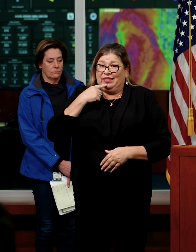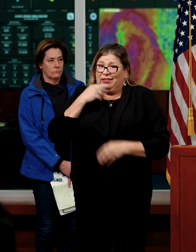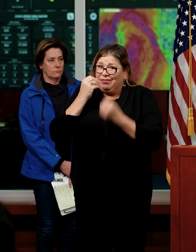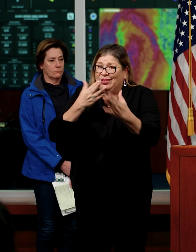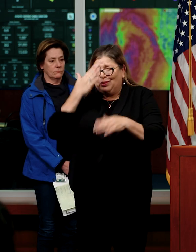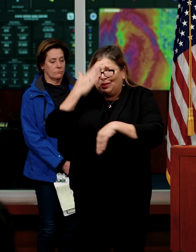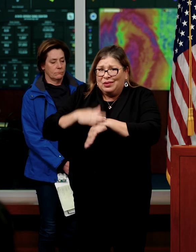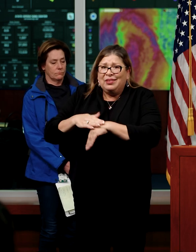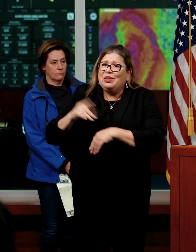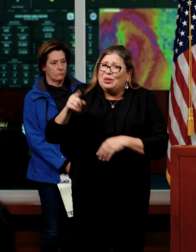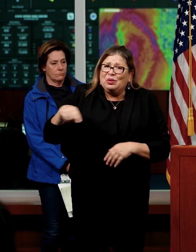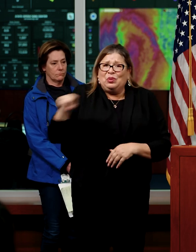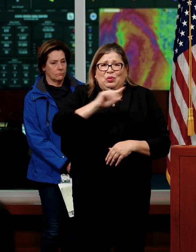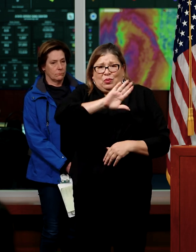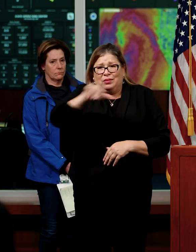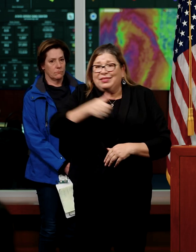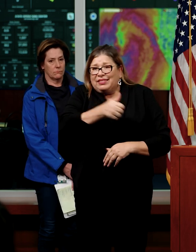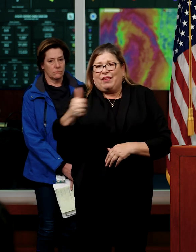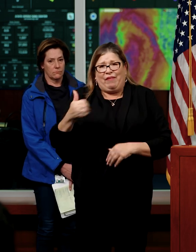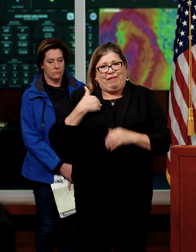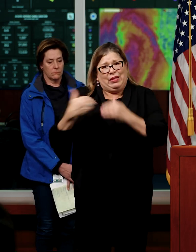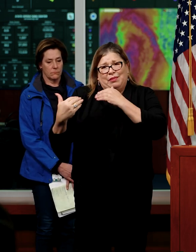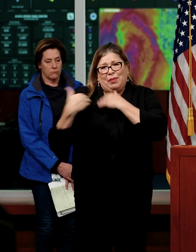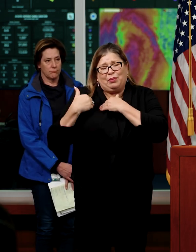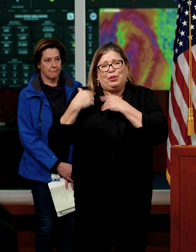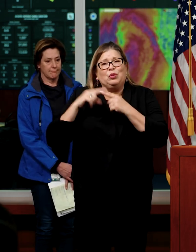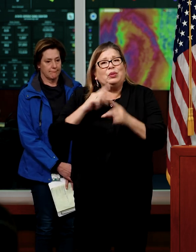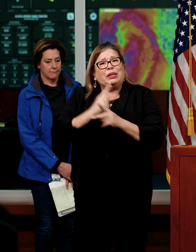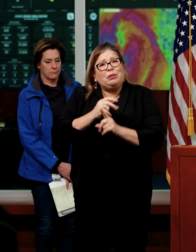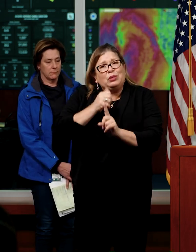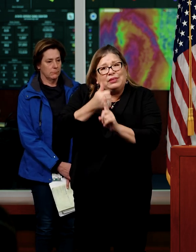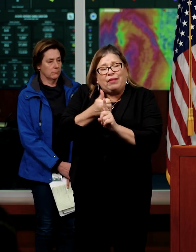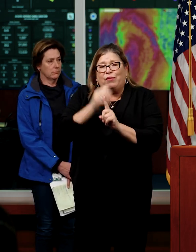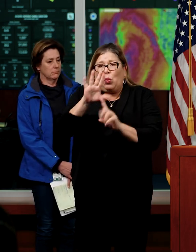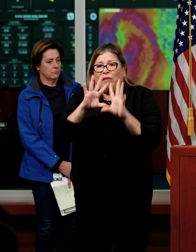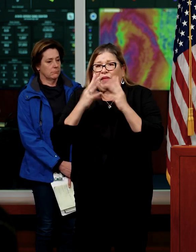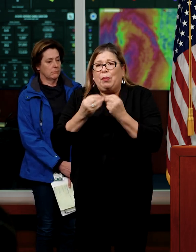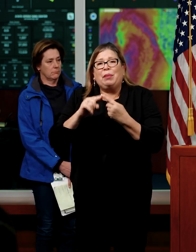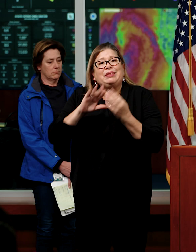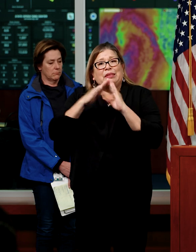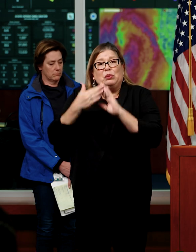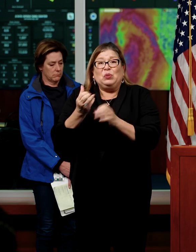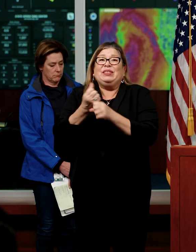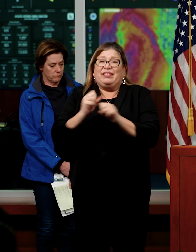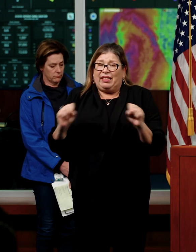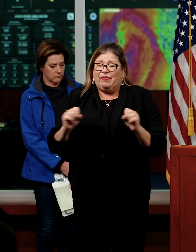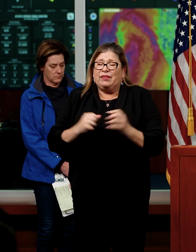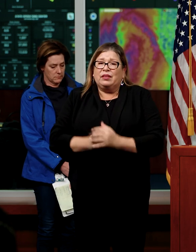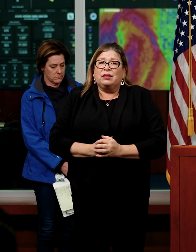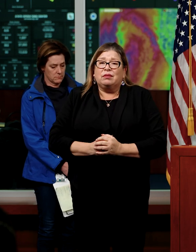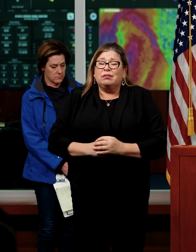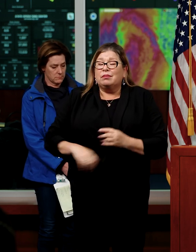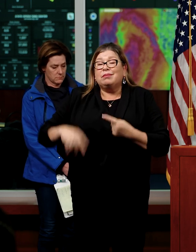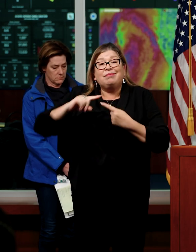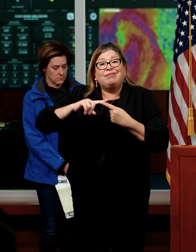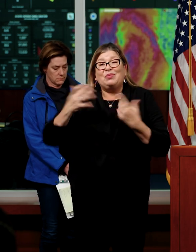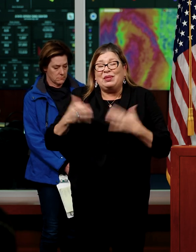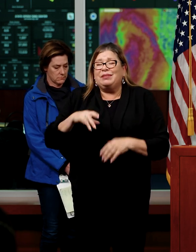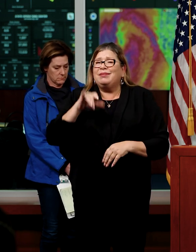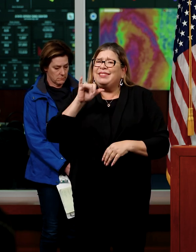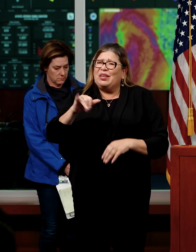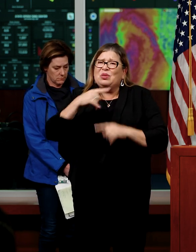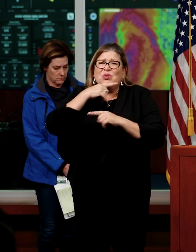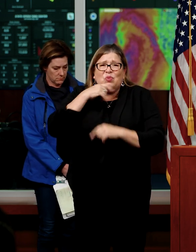role to play in terms of keeping yourself safe, keeping your family safe, and your community safe. Number one, stay dry, stay